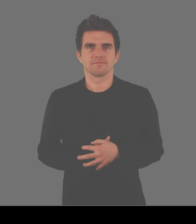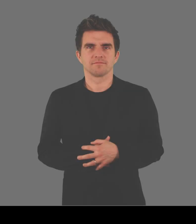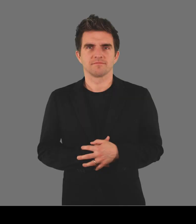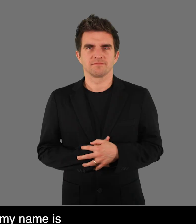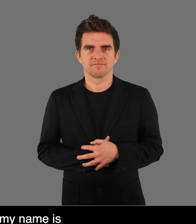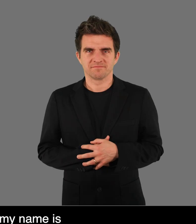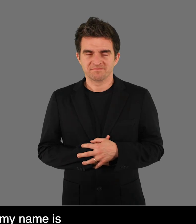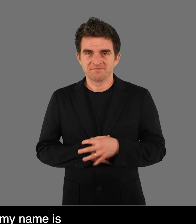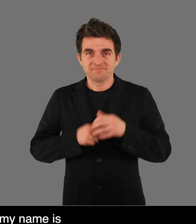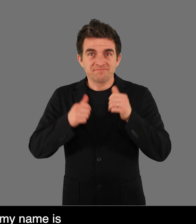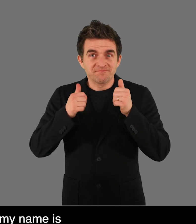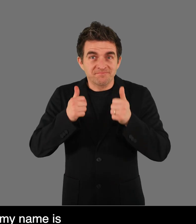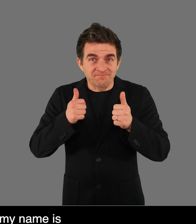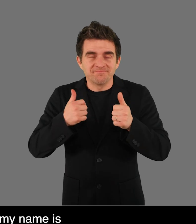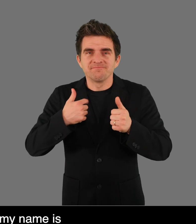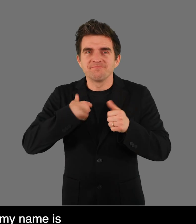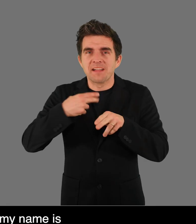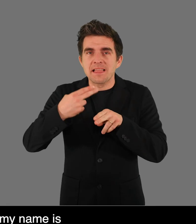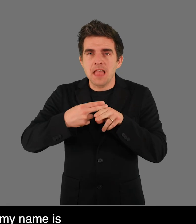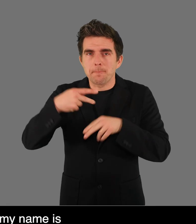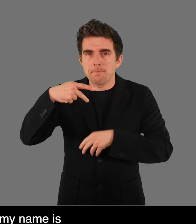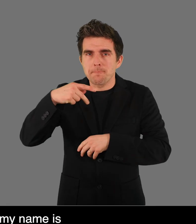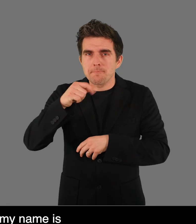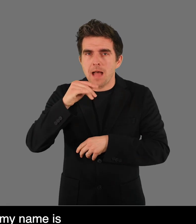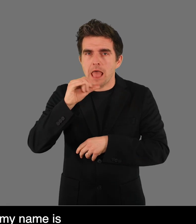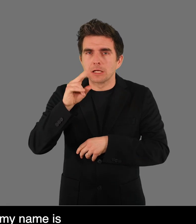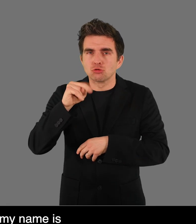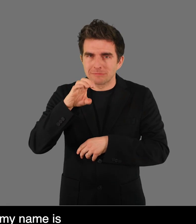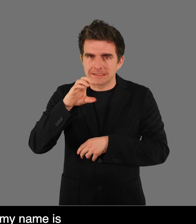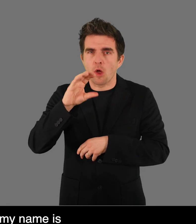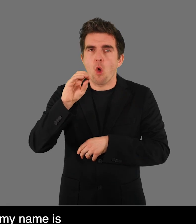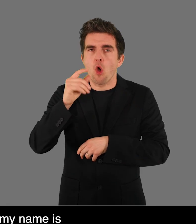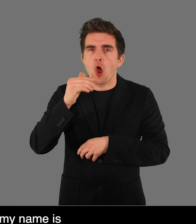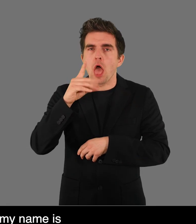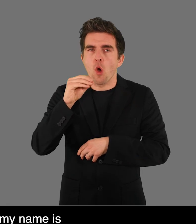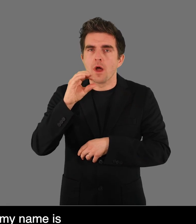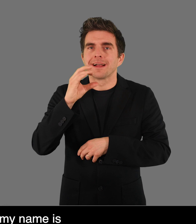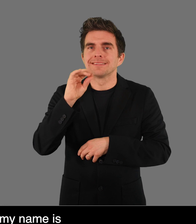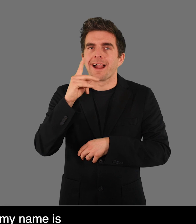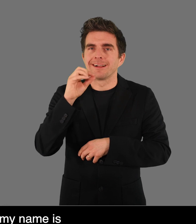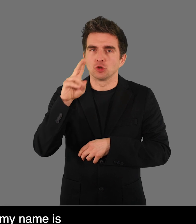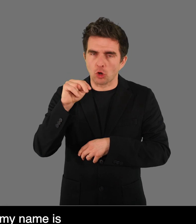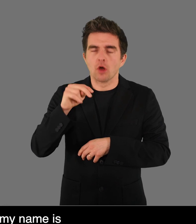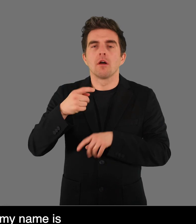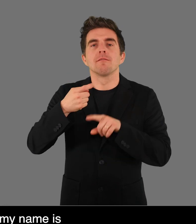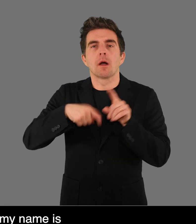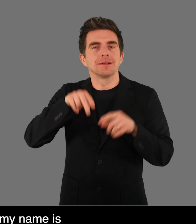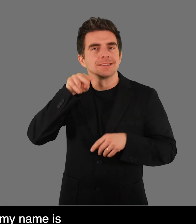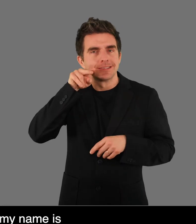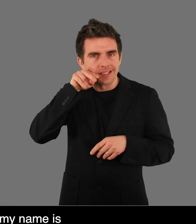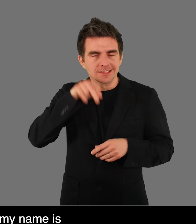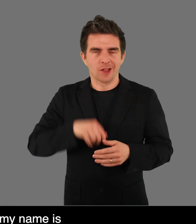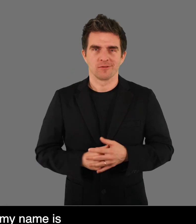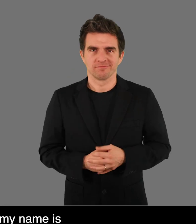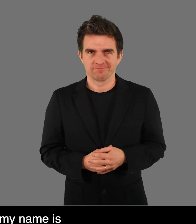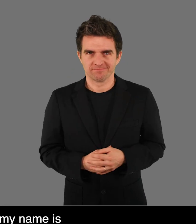Hello everyone, my name is Patience Ubulu Dixen from Nigeria.